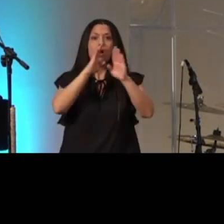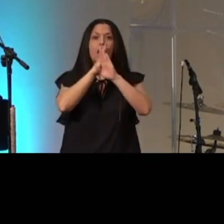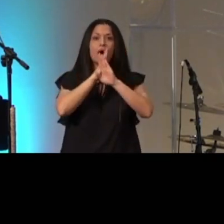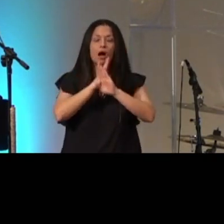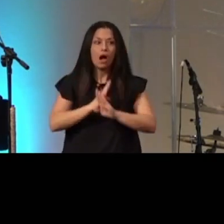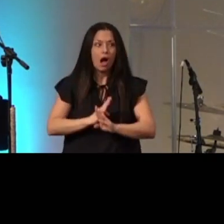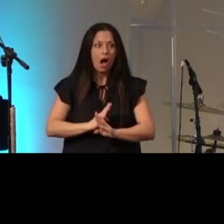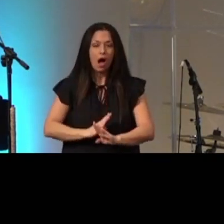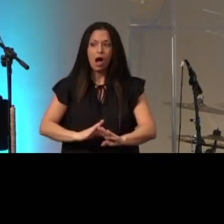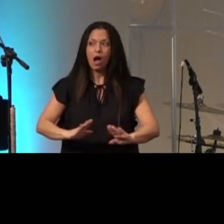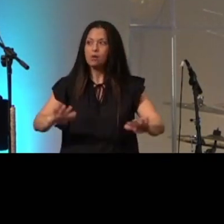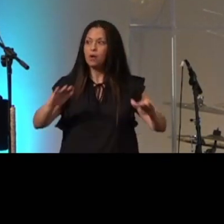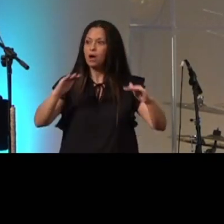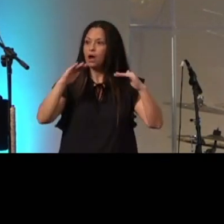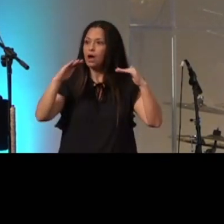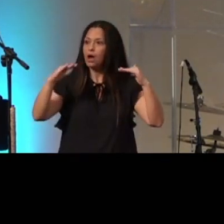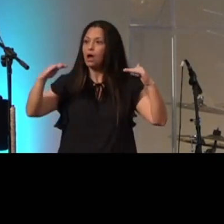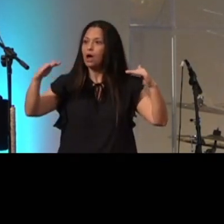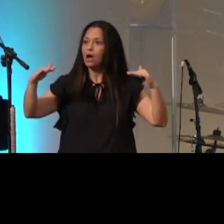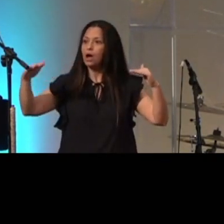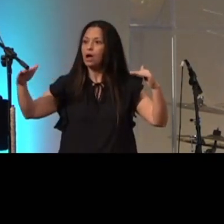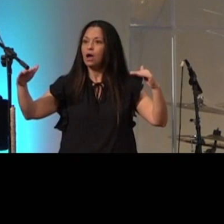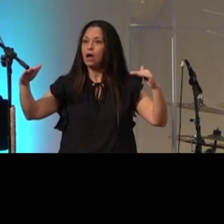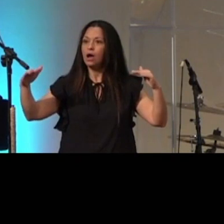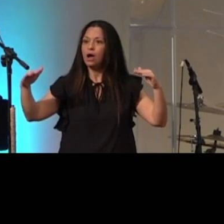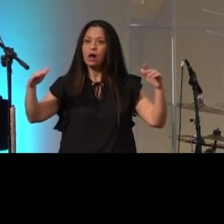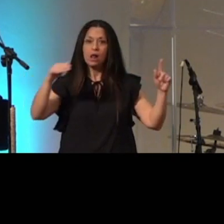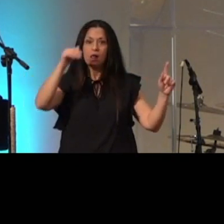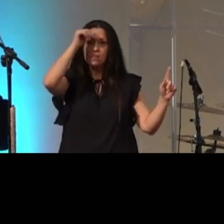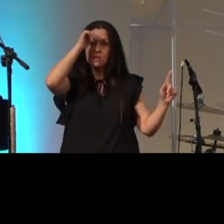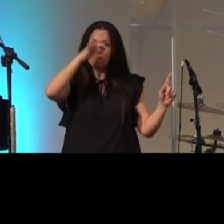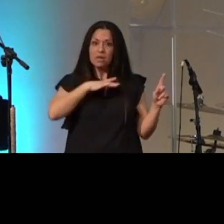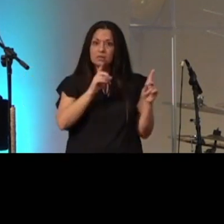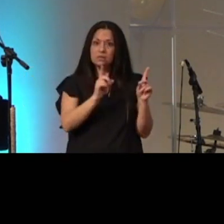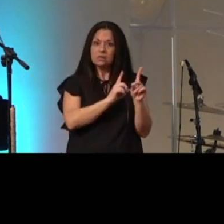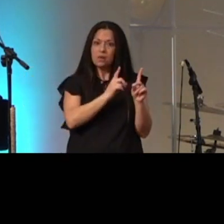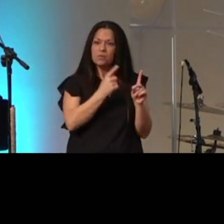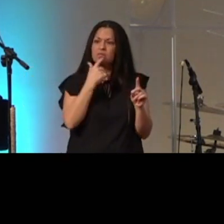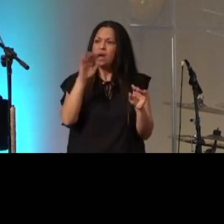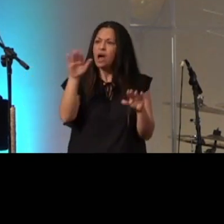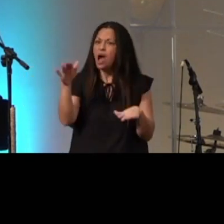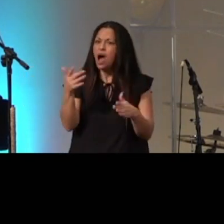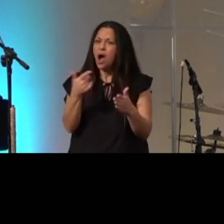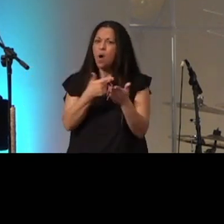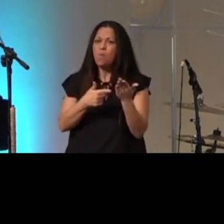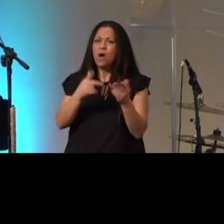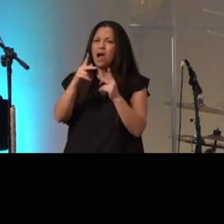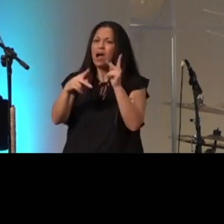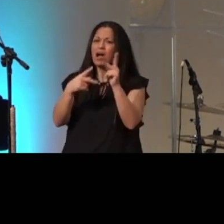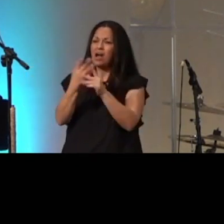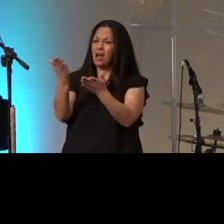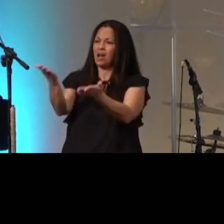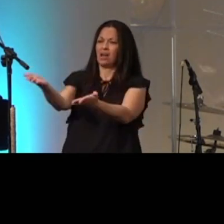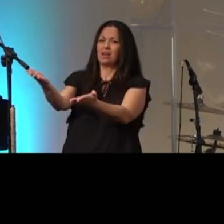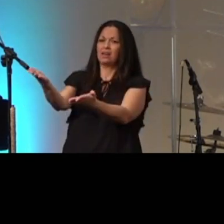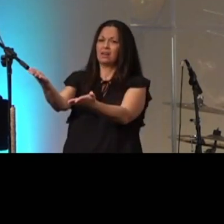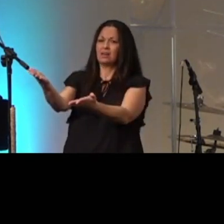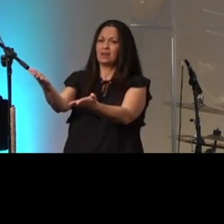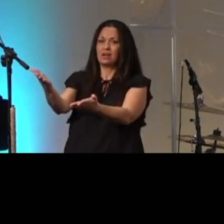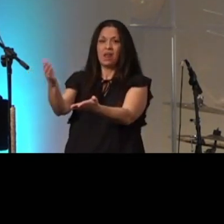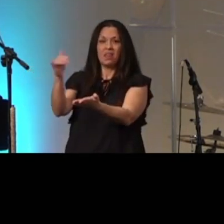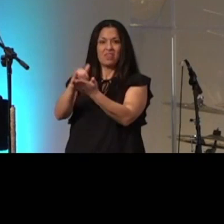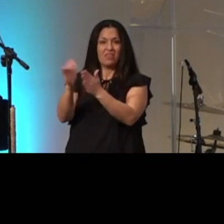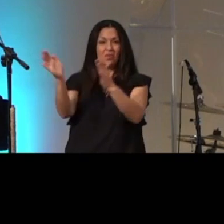what sort of man is this that even winds and sea obey him the disciples